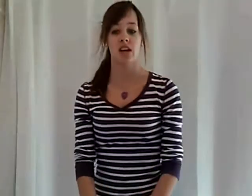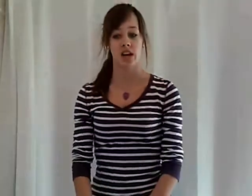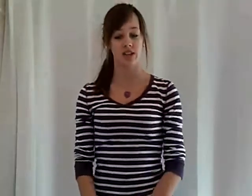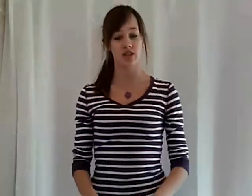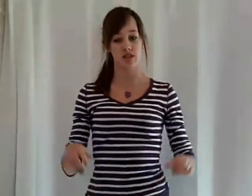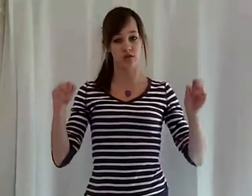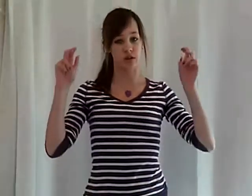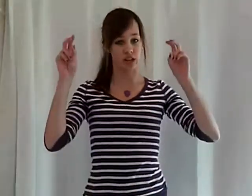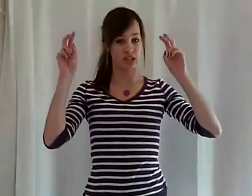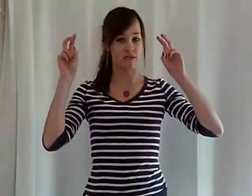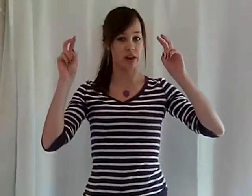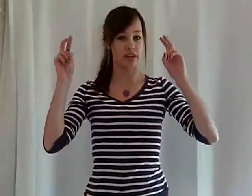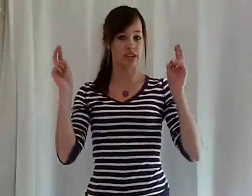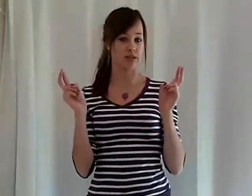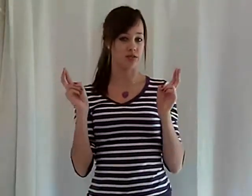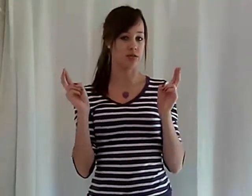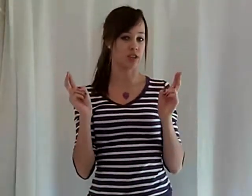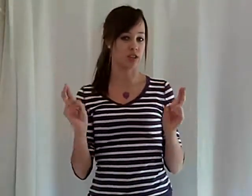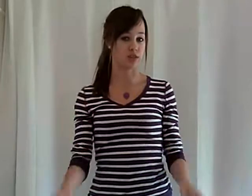You can just put the quotation marks here if you want to.